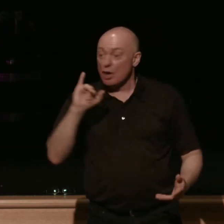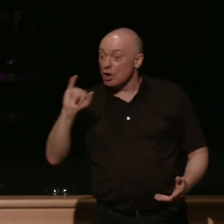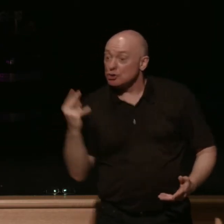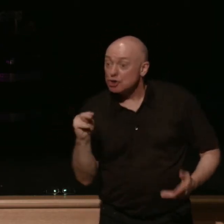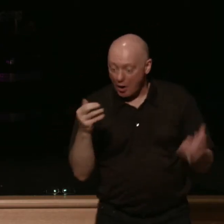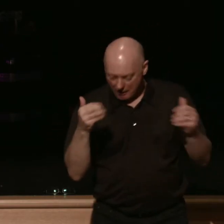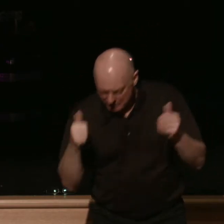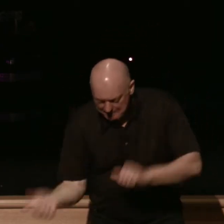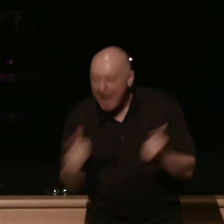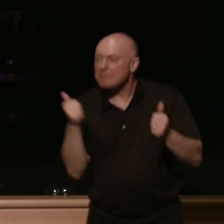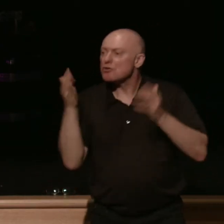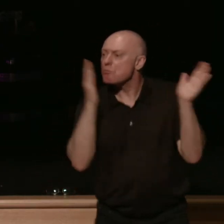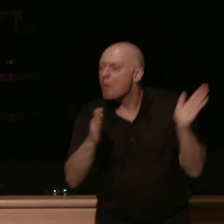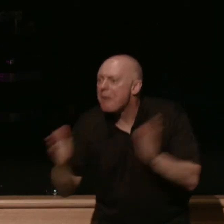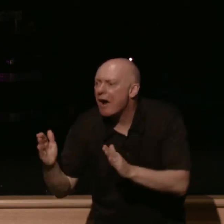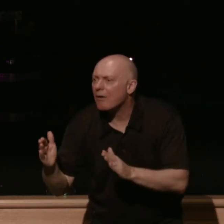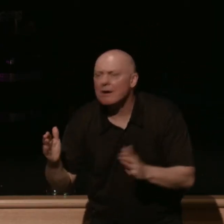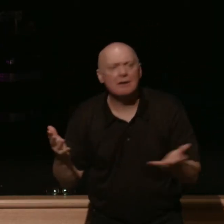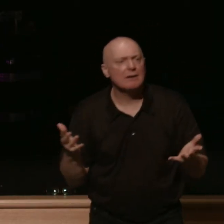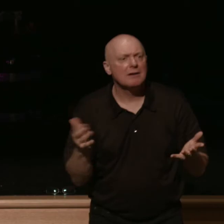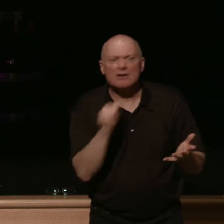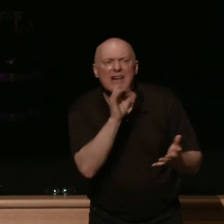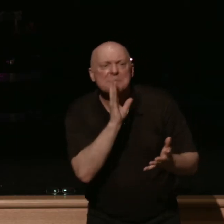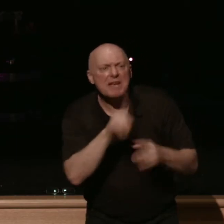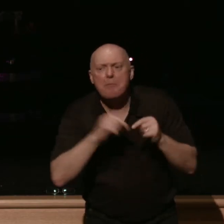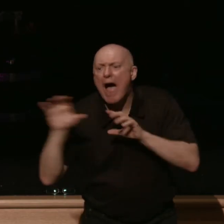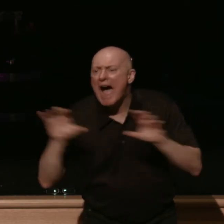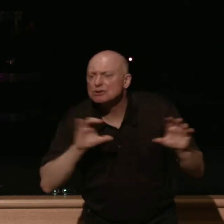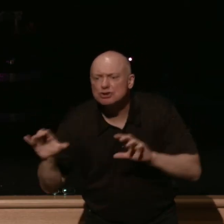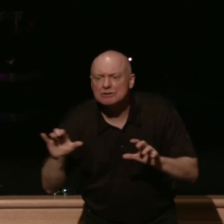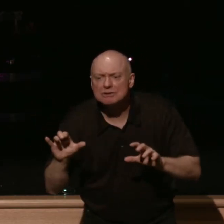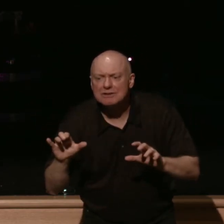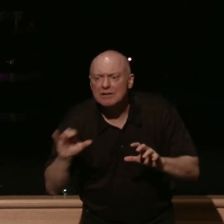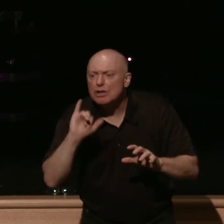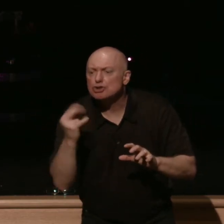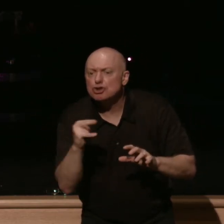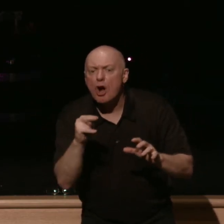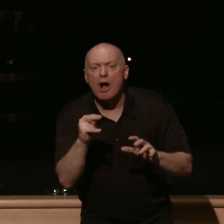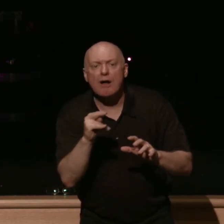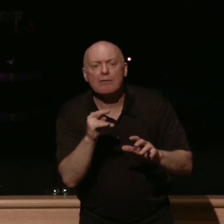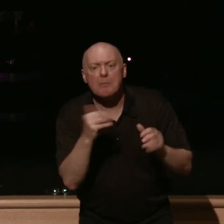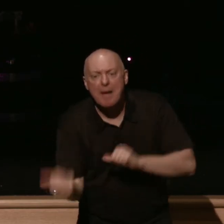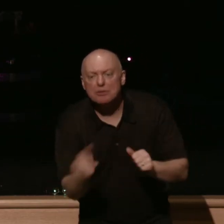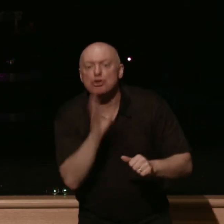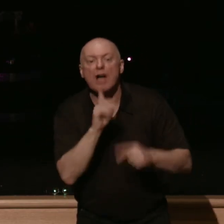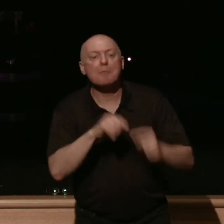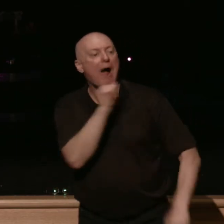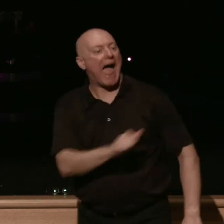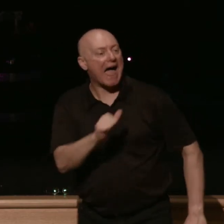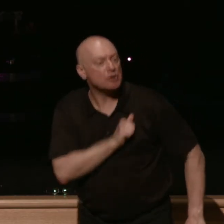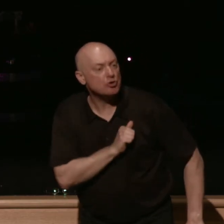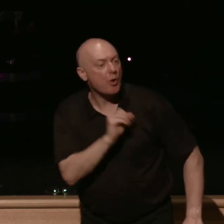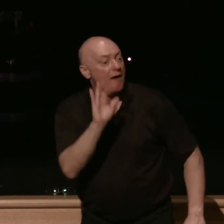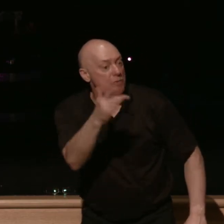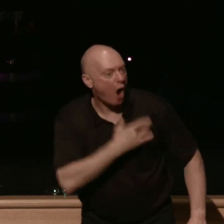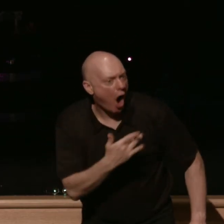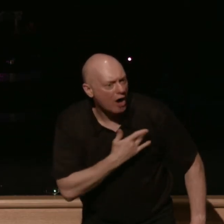prepares the way what's he speaking about he's not speaking about actions he's speaking about attitudes of the heart we can go back to malachi now